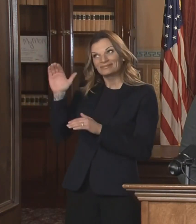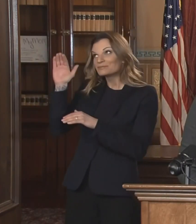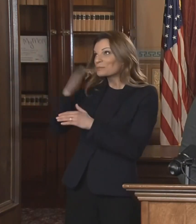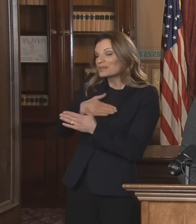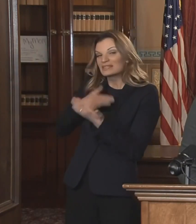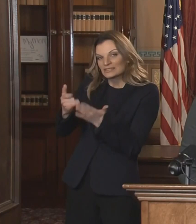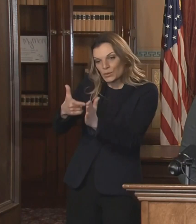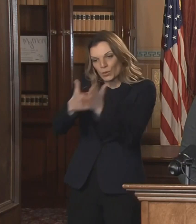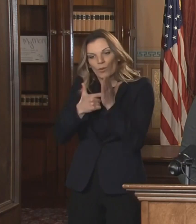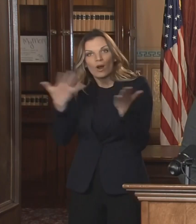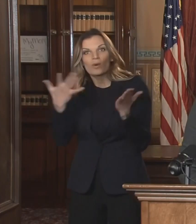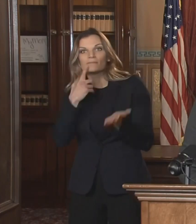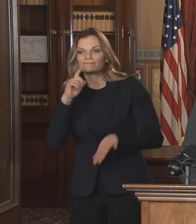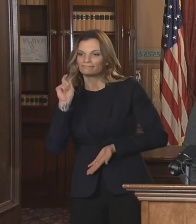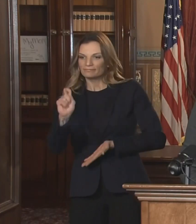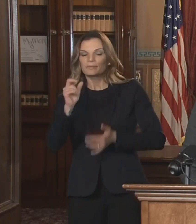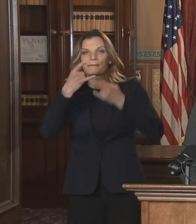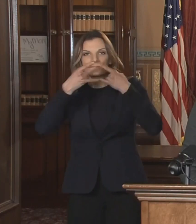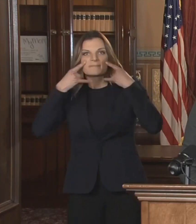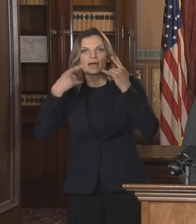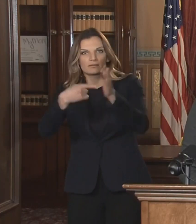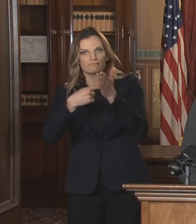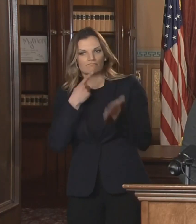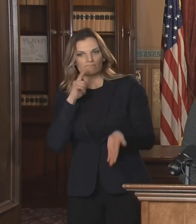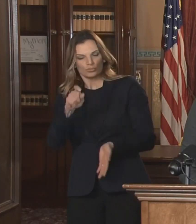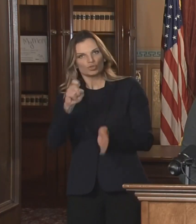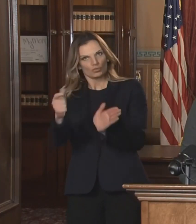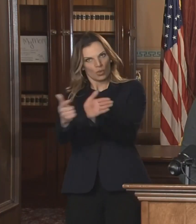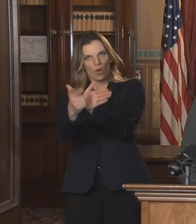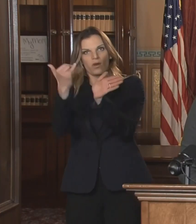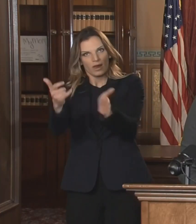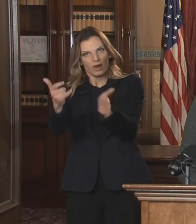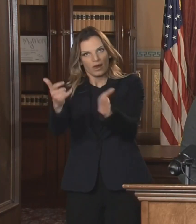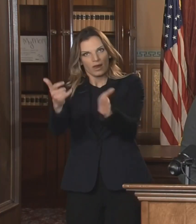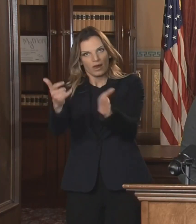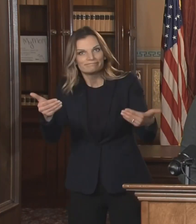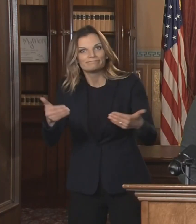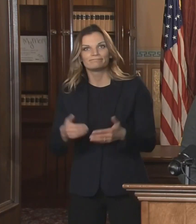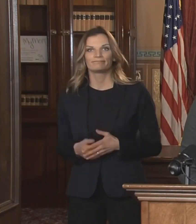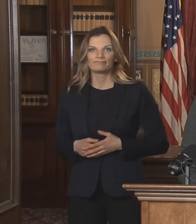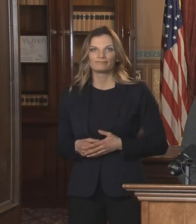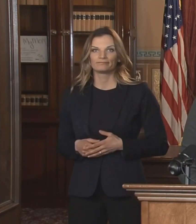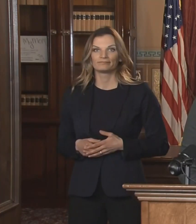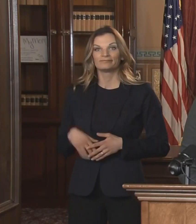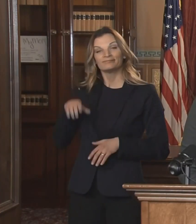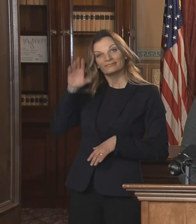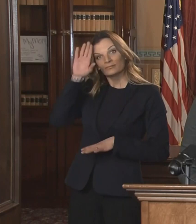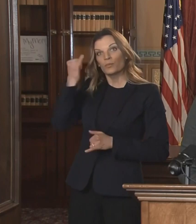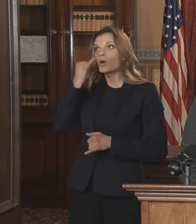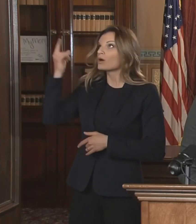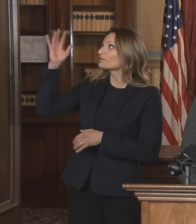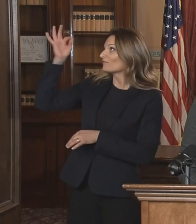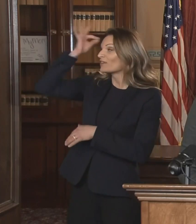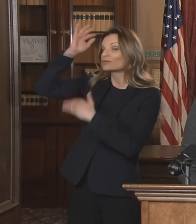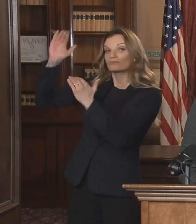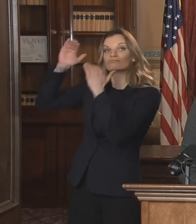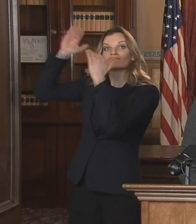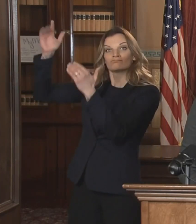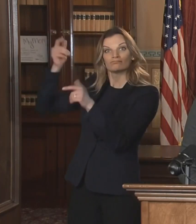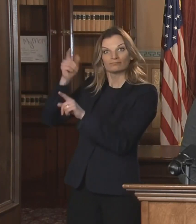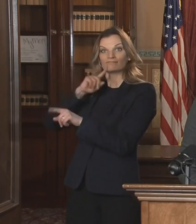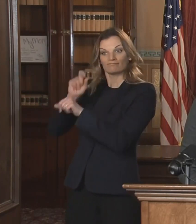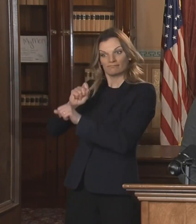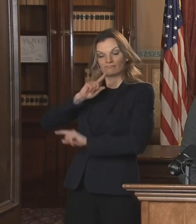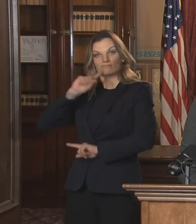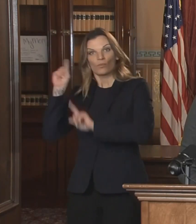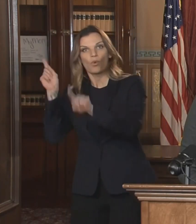to receive bipartisan support. This policy would greatly improve compliance, would help our law